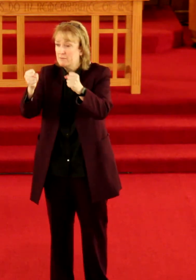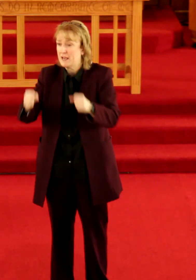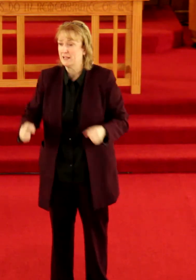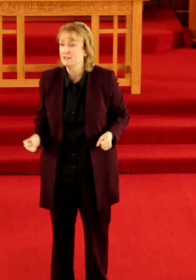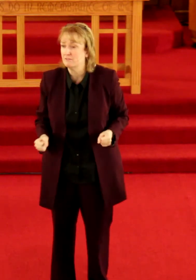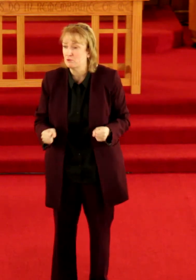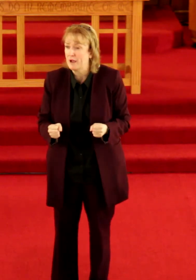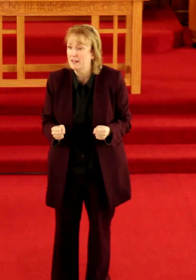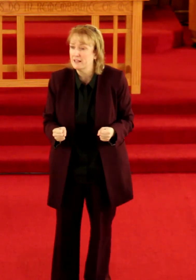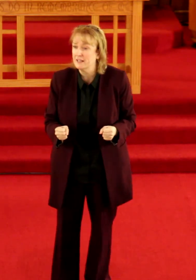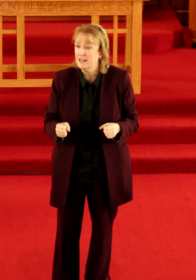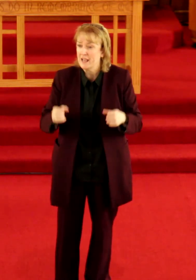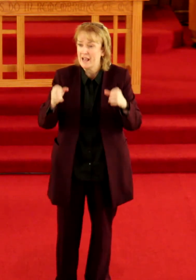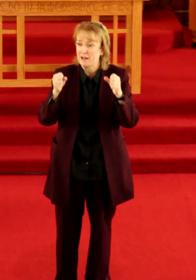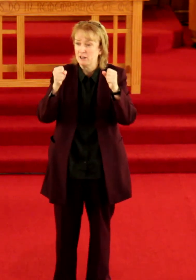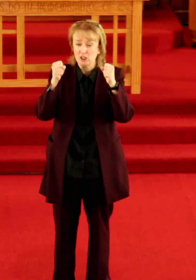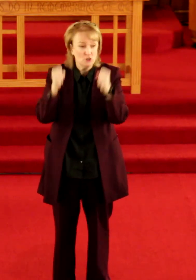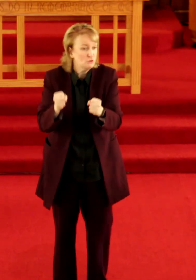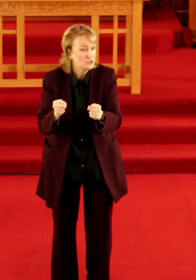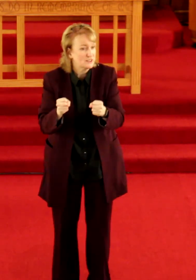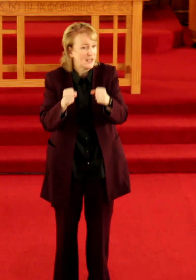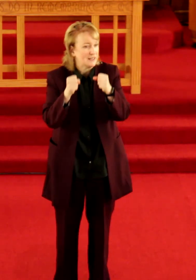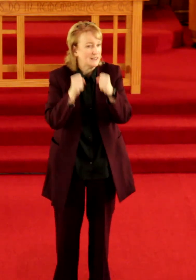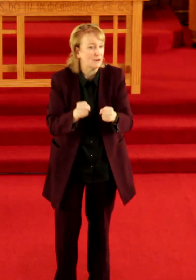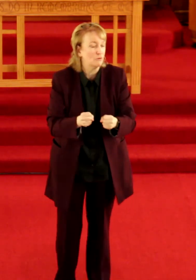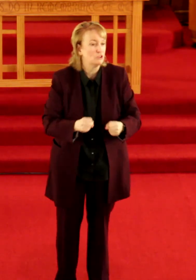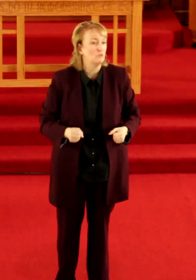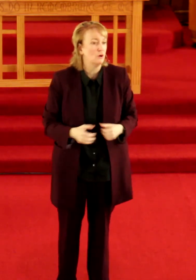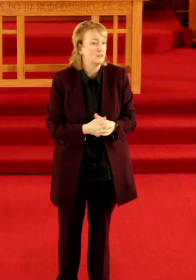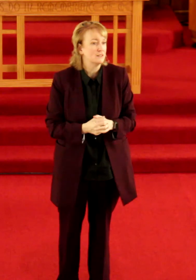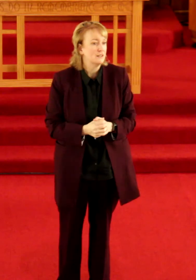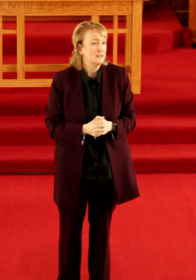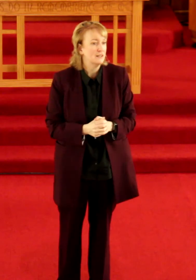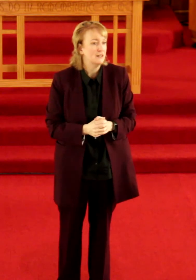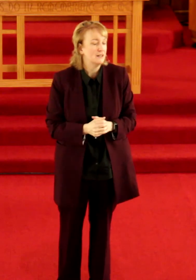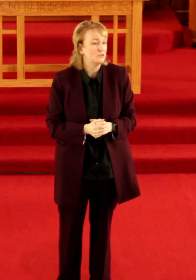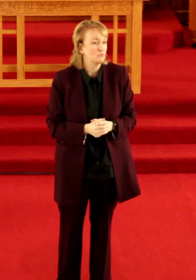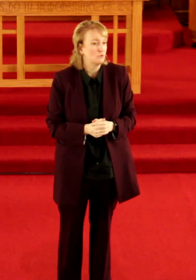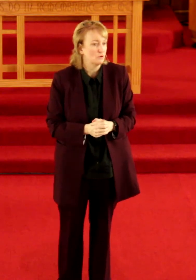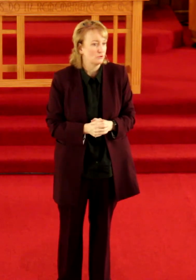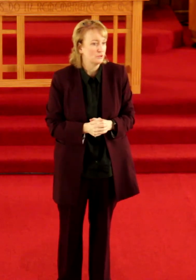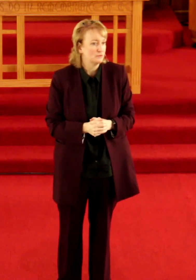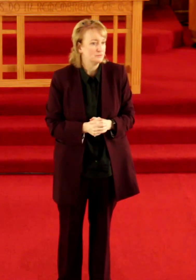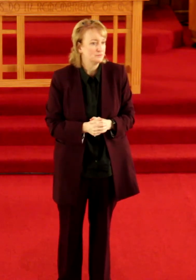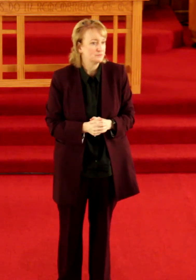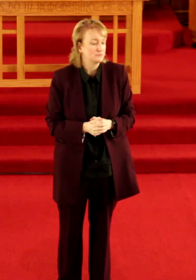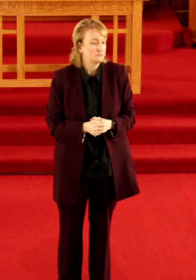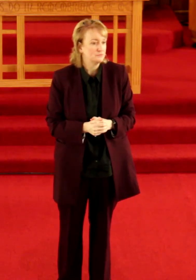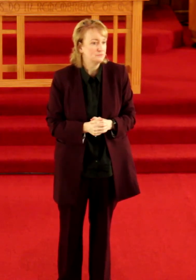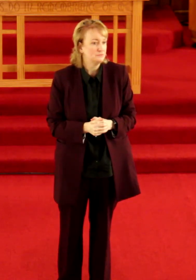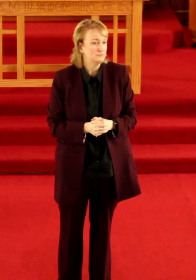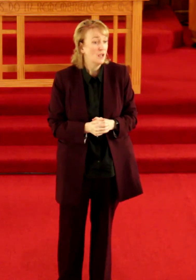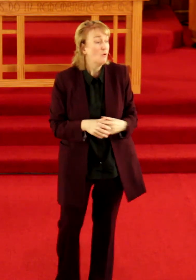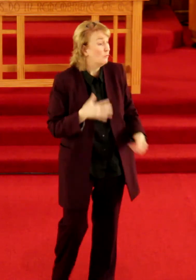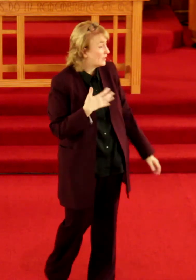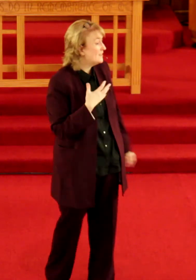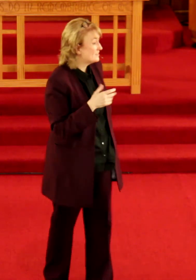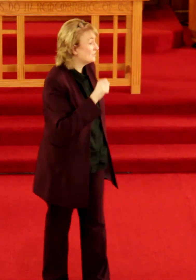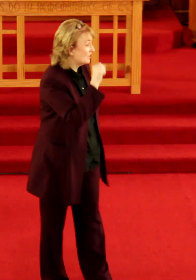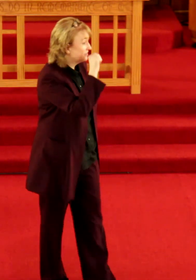that individuality and use it and get what you want in this world what I suggest